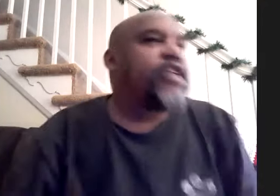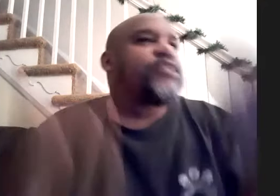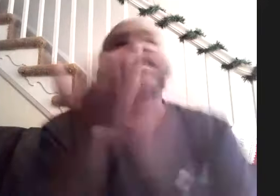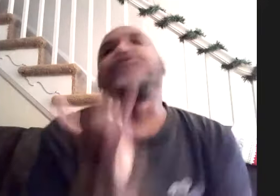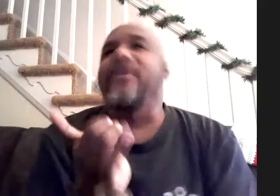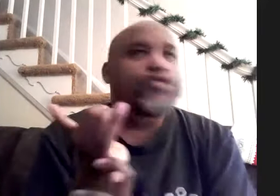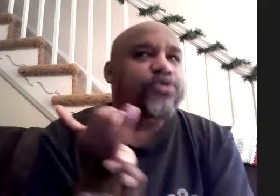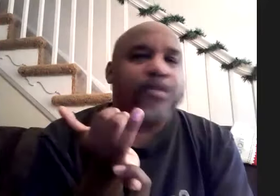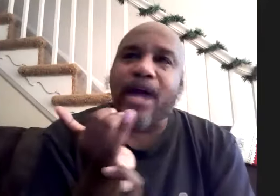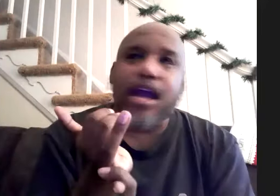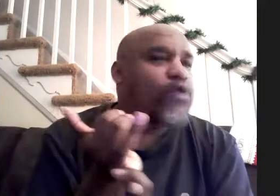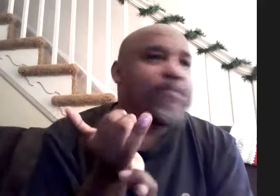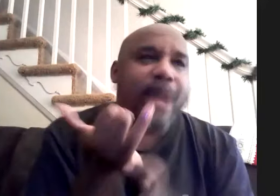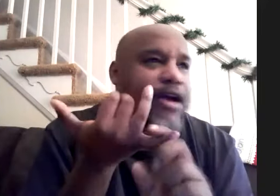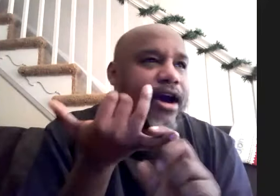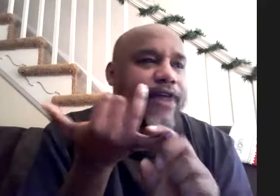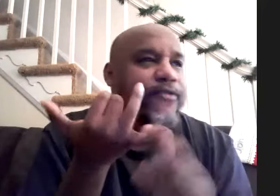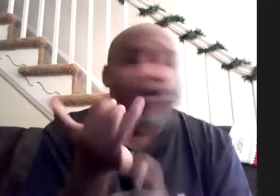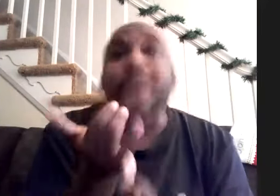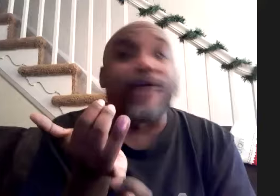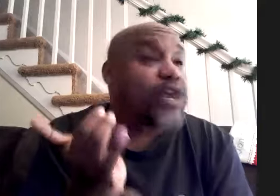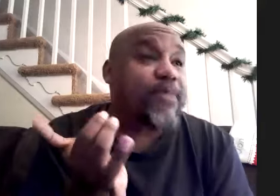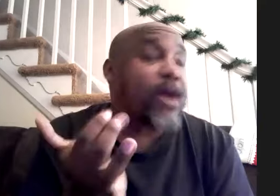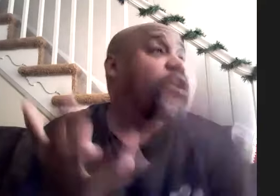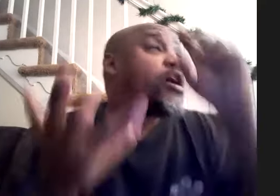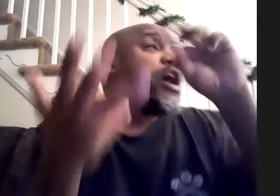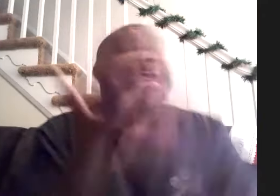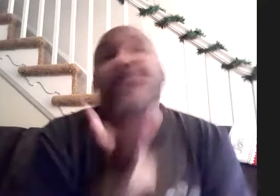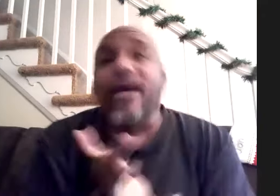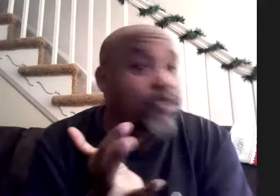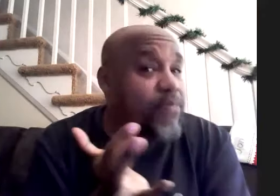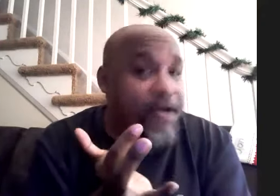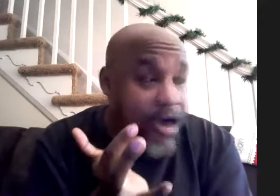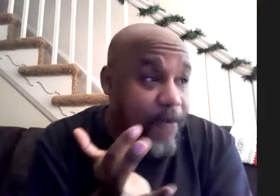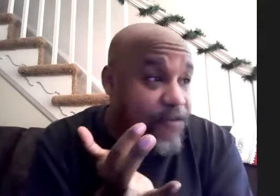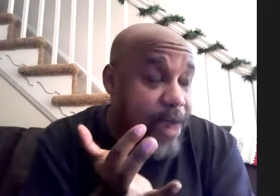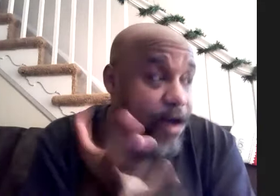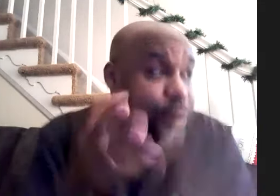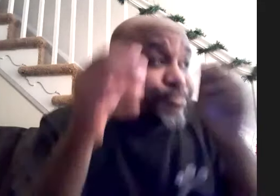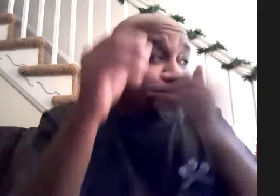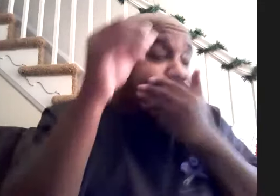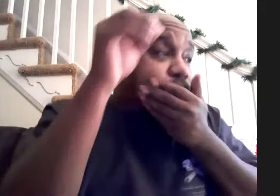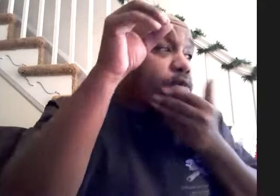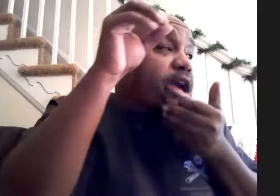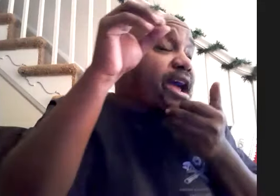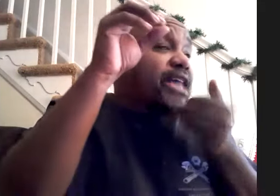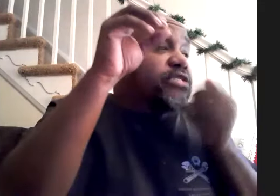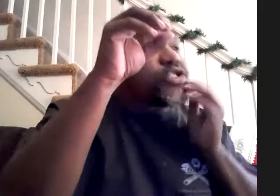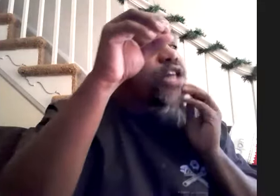boogie fever was written by co-written by uh or written by freddie parent hotline was written by freddie parent and there's a couple other